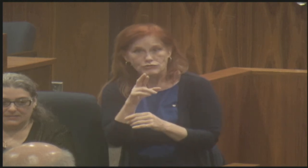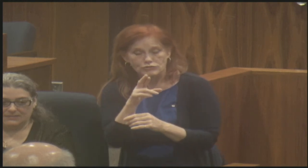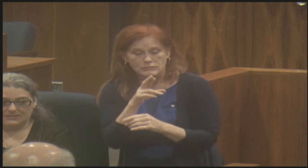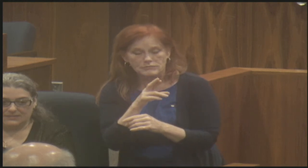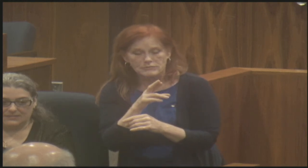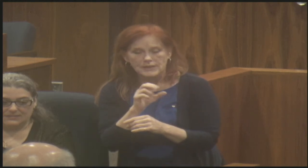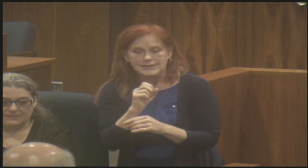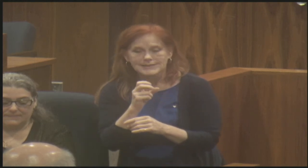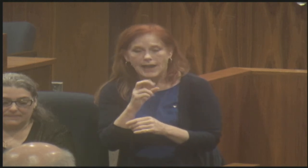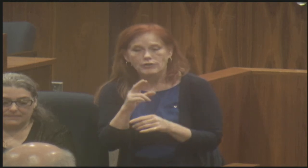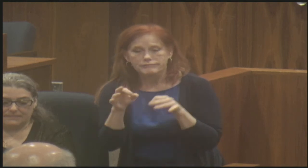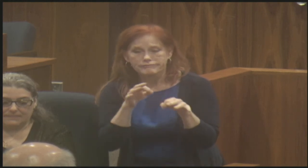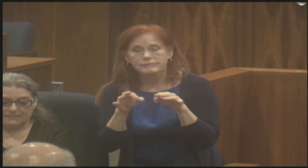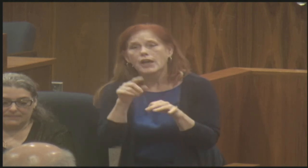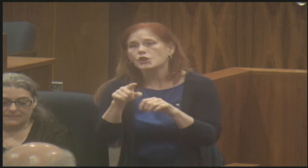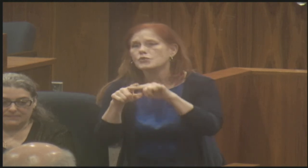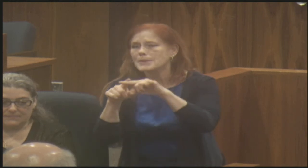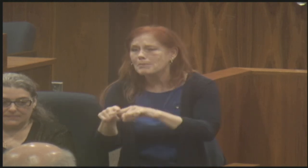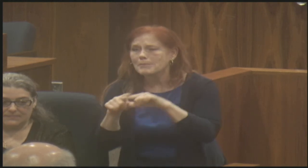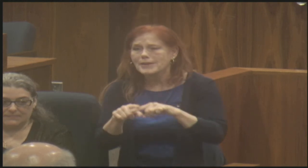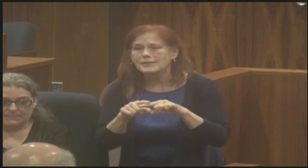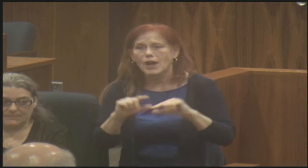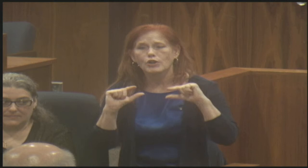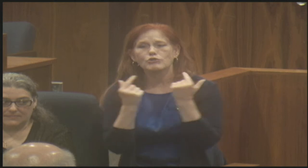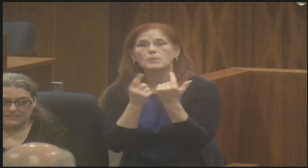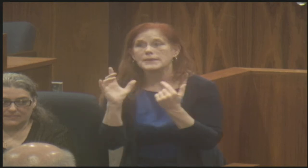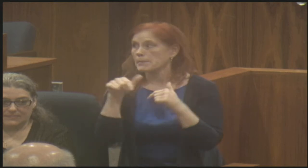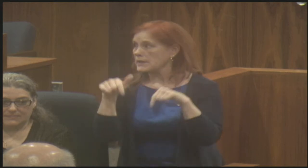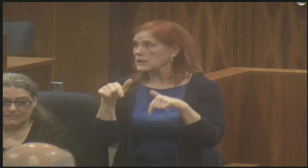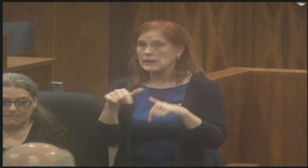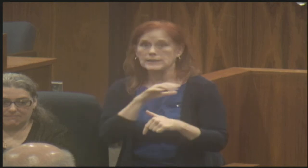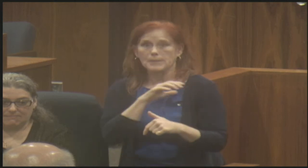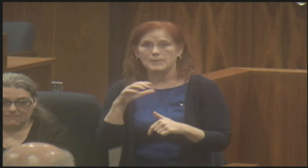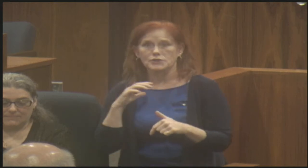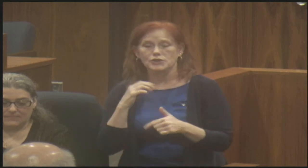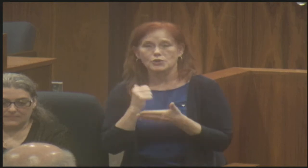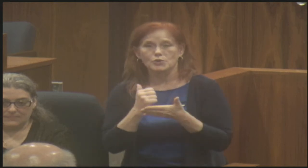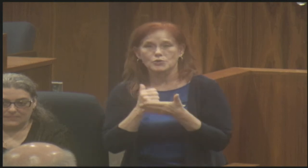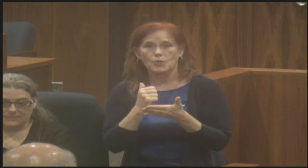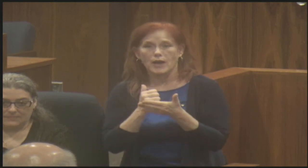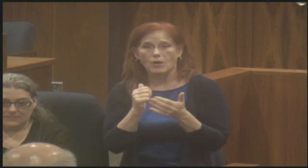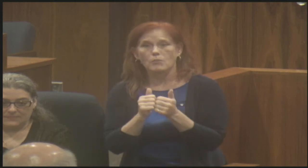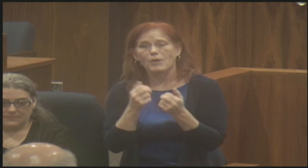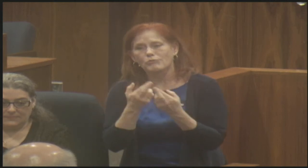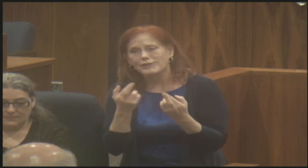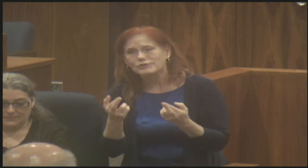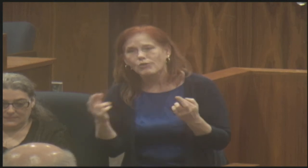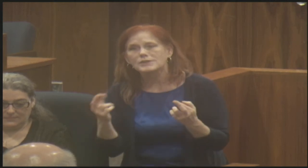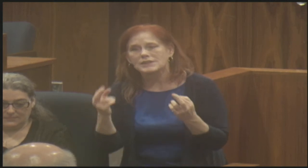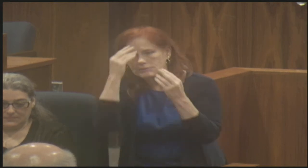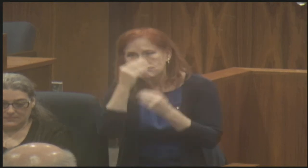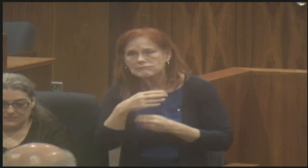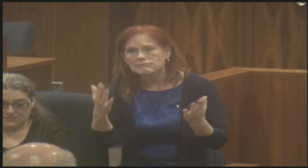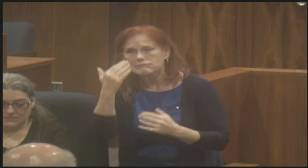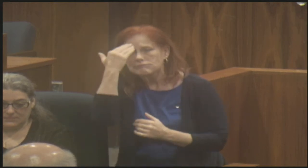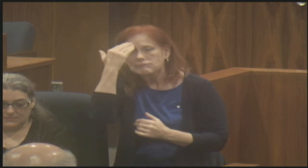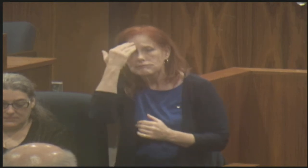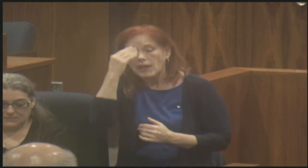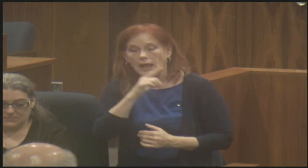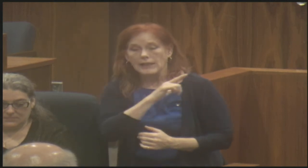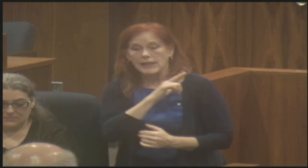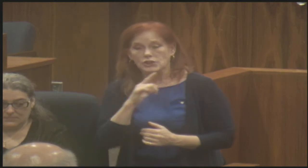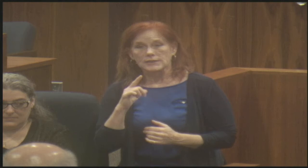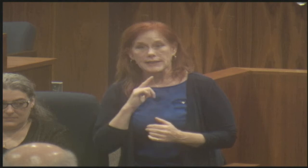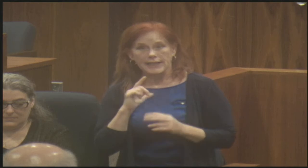was how you depend upon groups like the, like this commission to help, uh, with resources and awareness. So the legislative